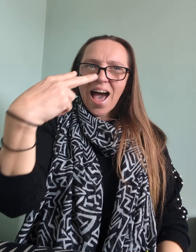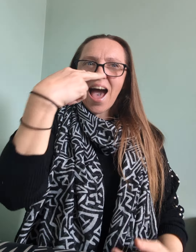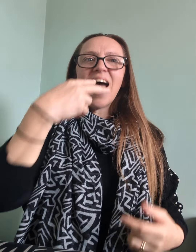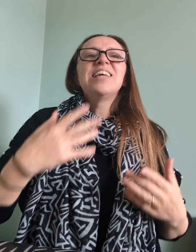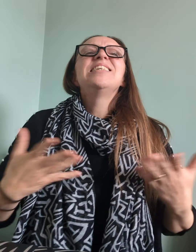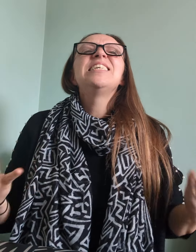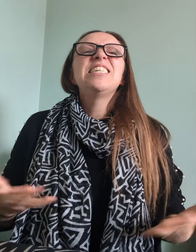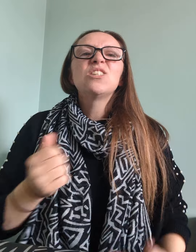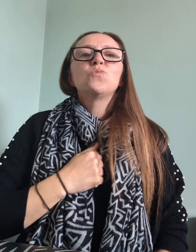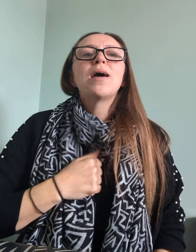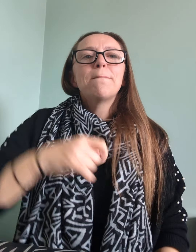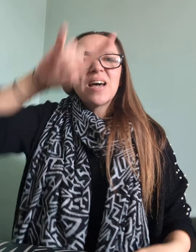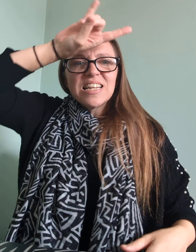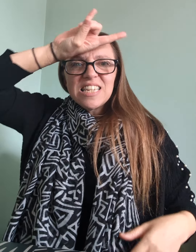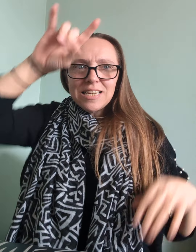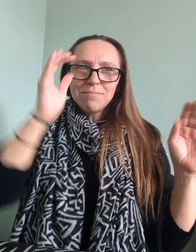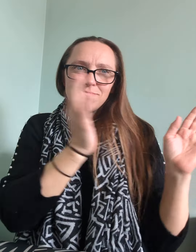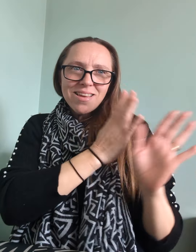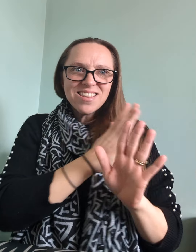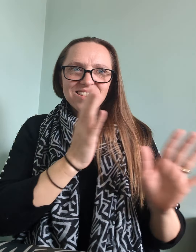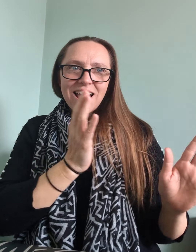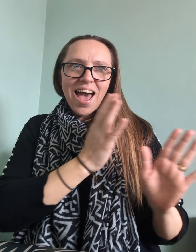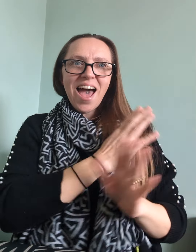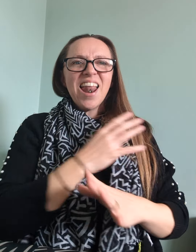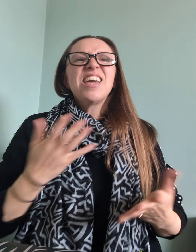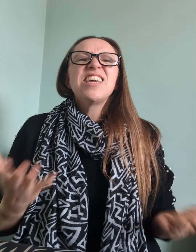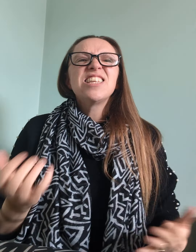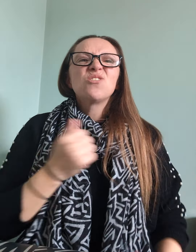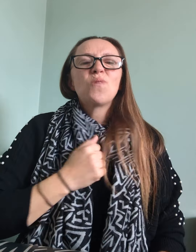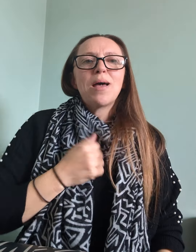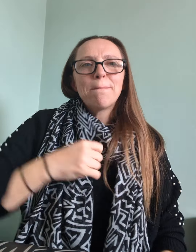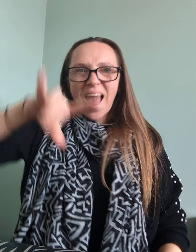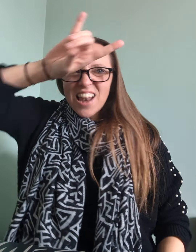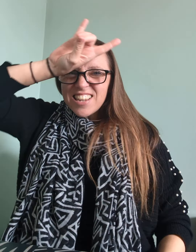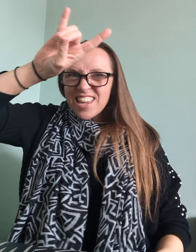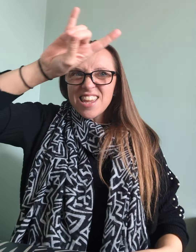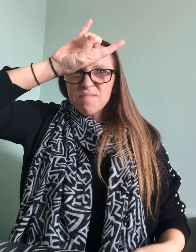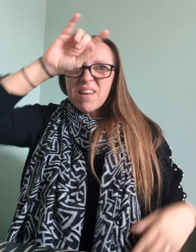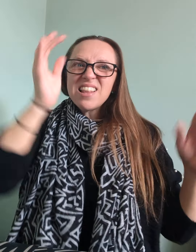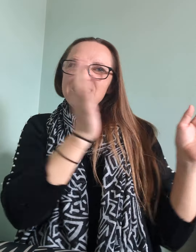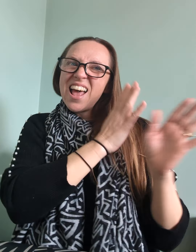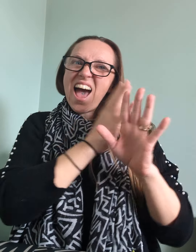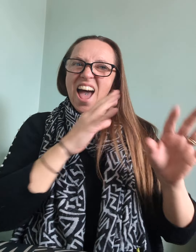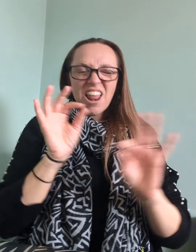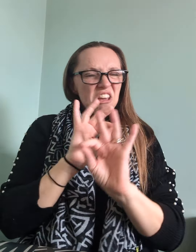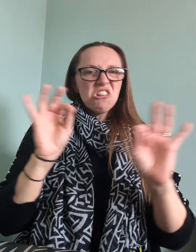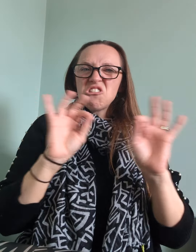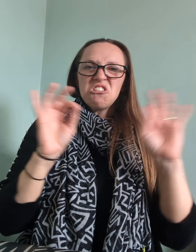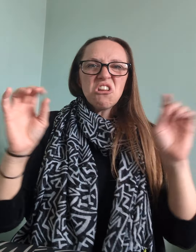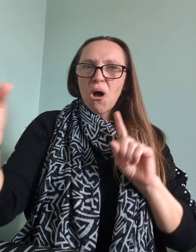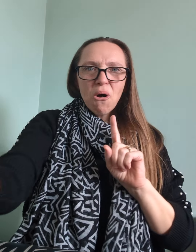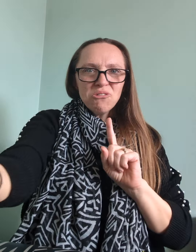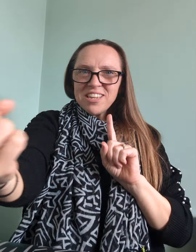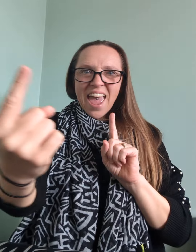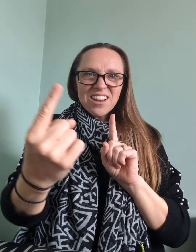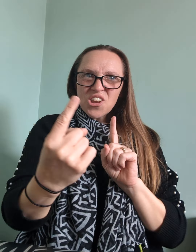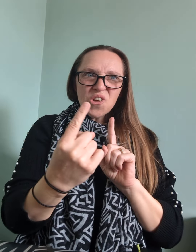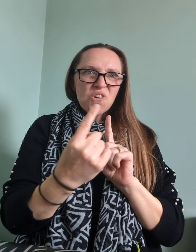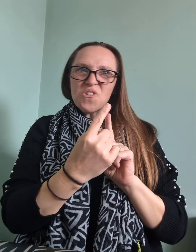eyes It's where my demons hide, it's where my demons hide Don't get too